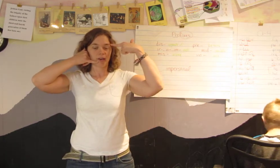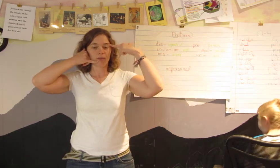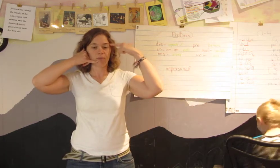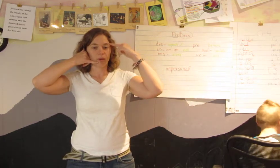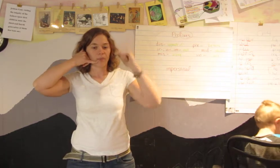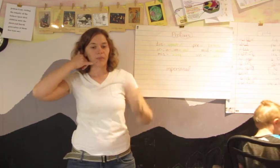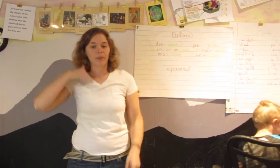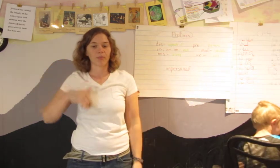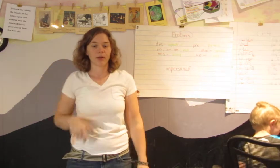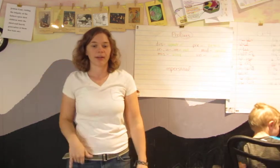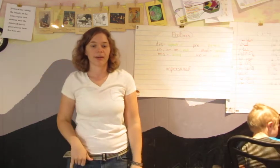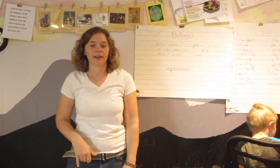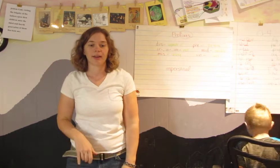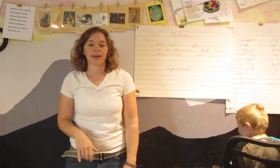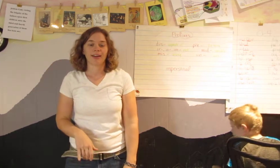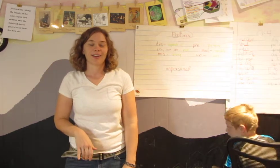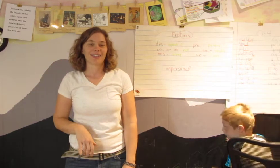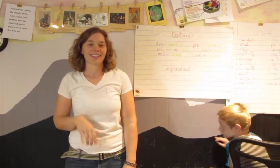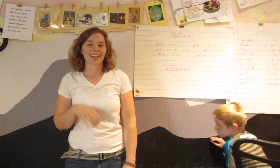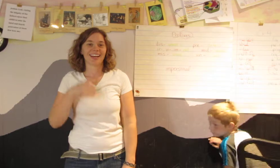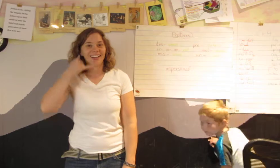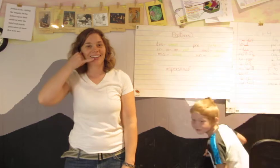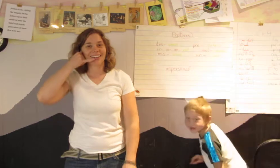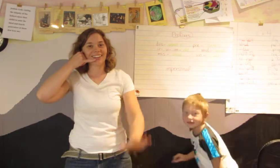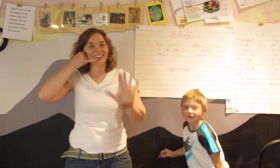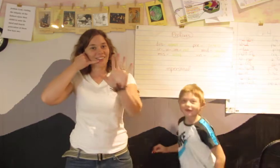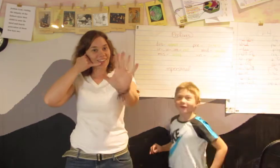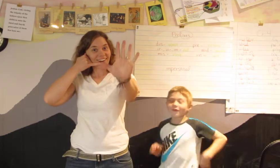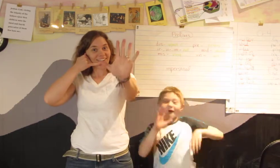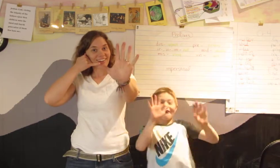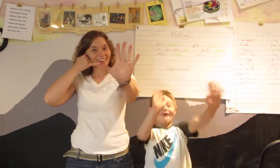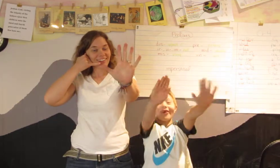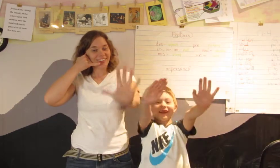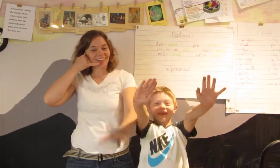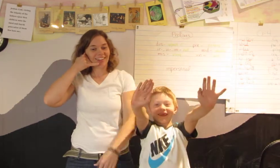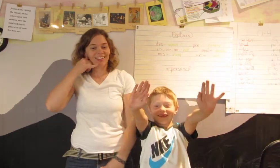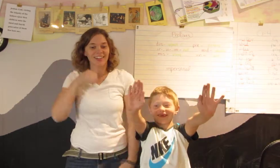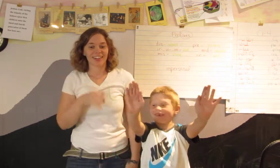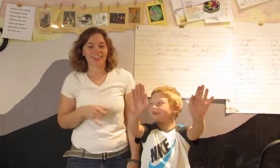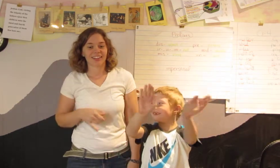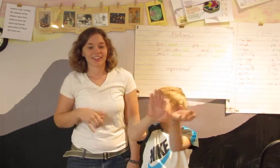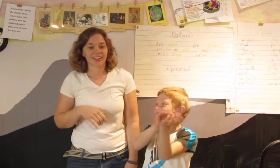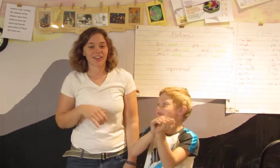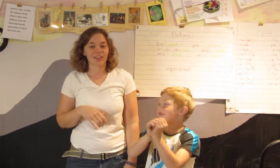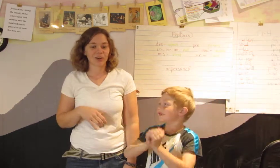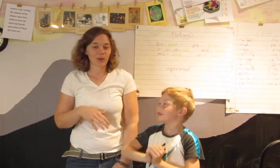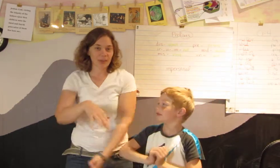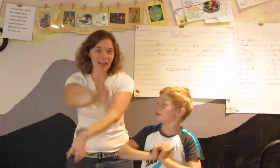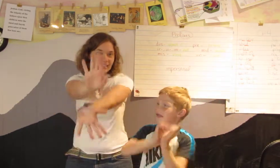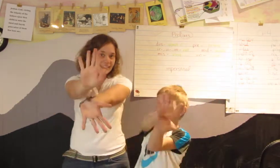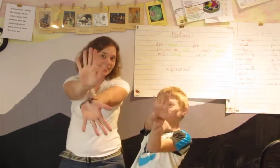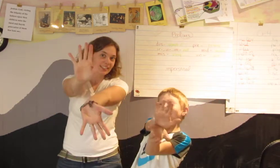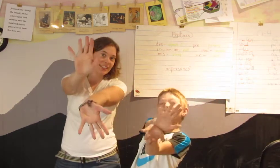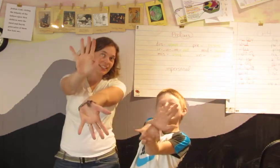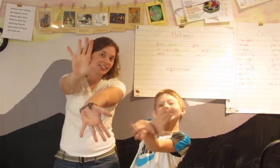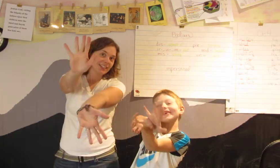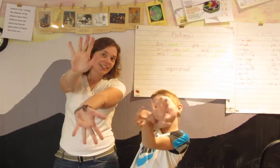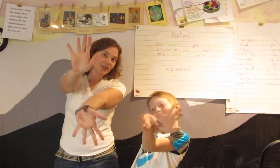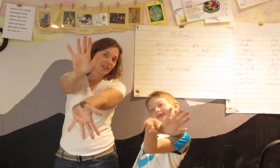membrane cell wall chloroplasts we do